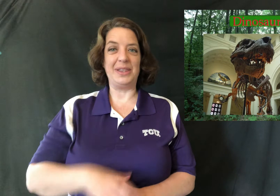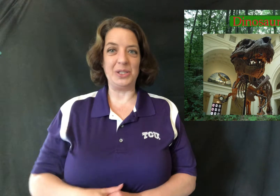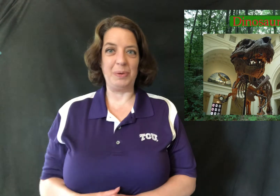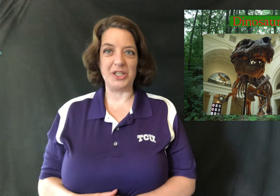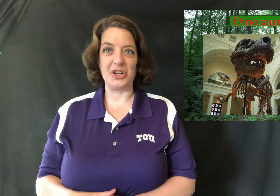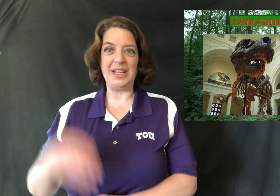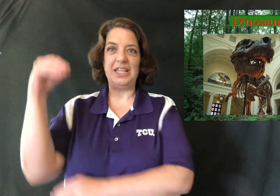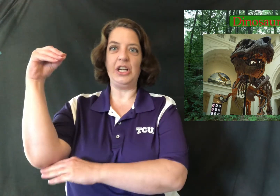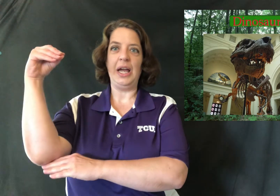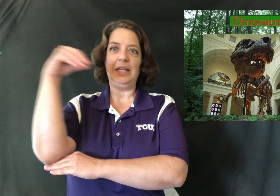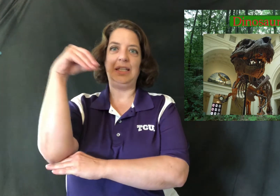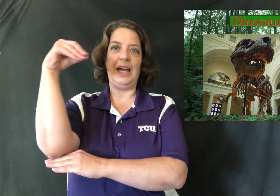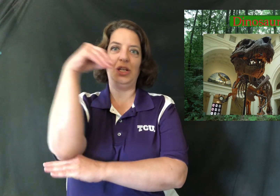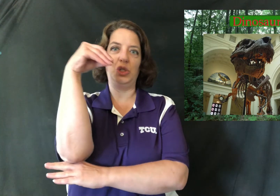this picture is here dinosaur